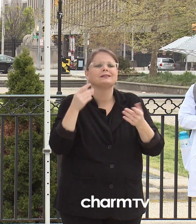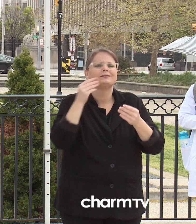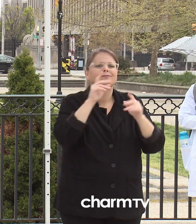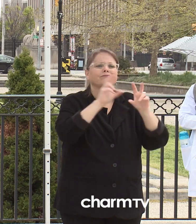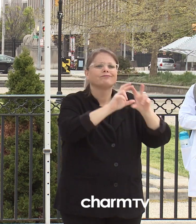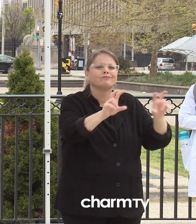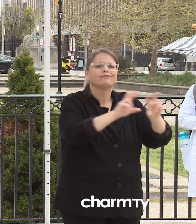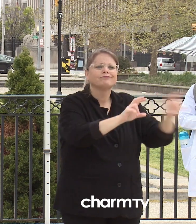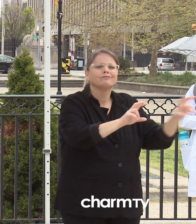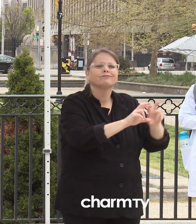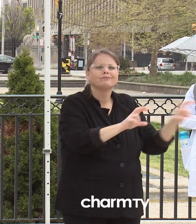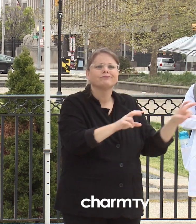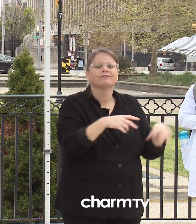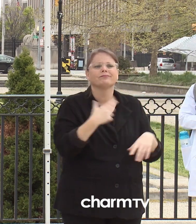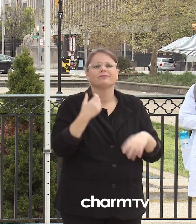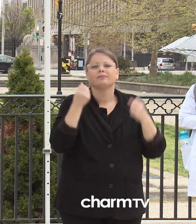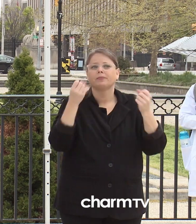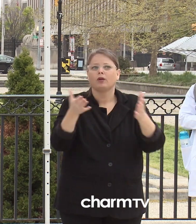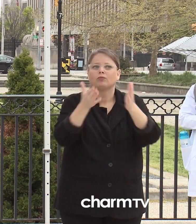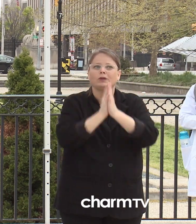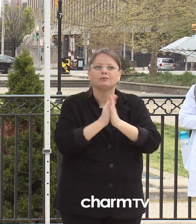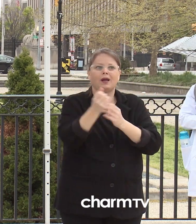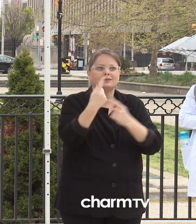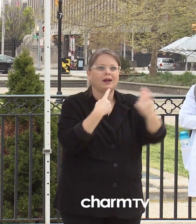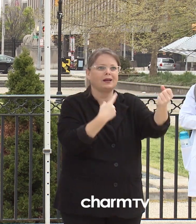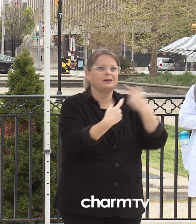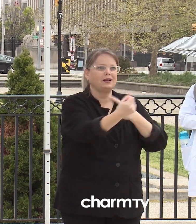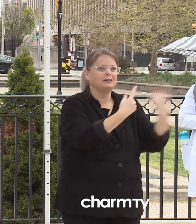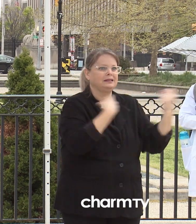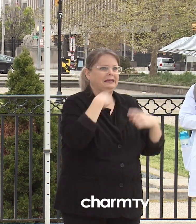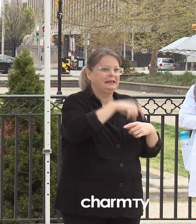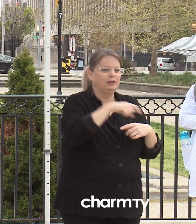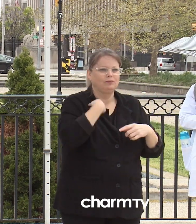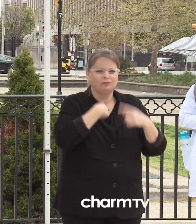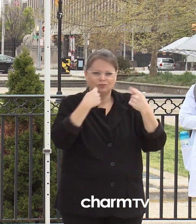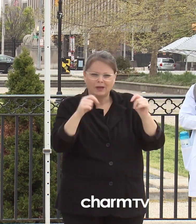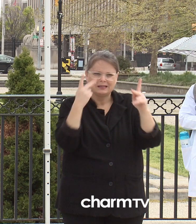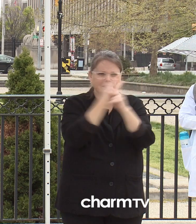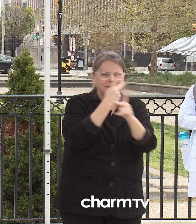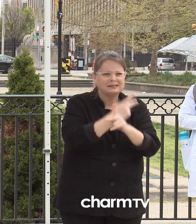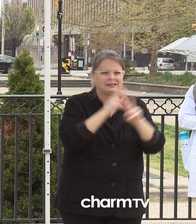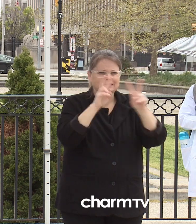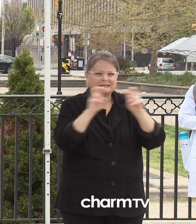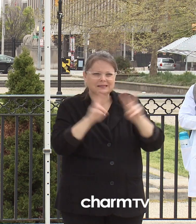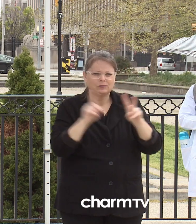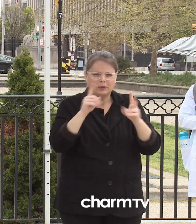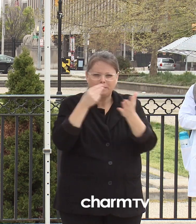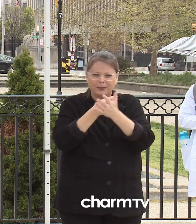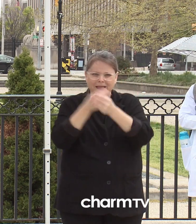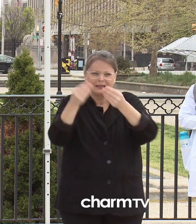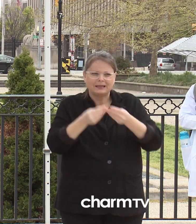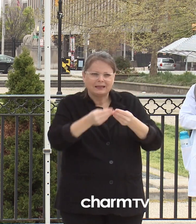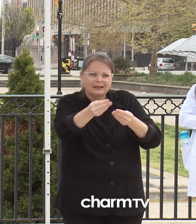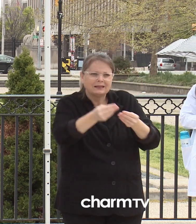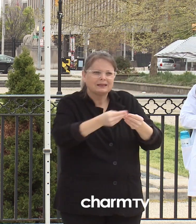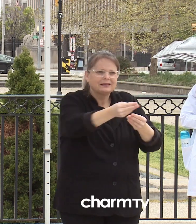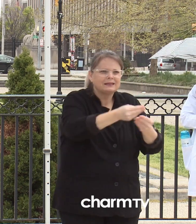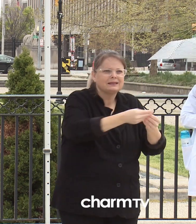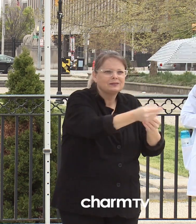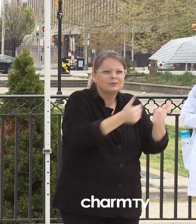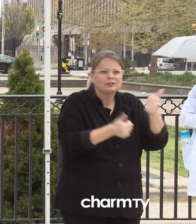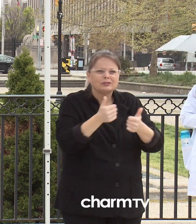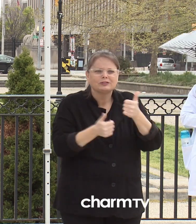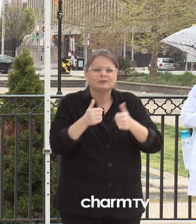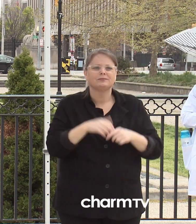requests that have come in. As the mayor was indicating, we're looking at a